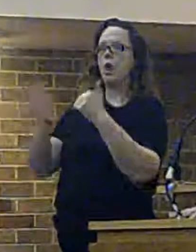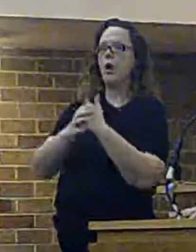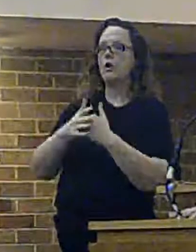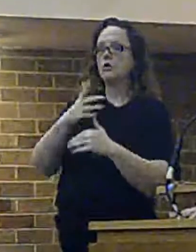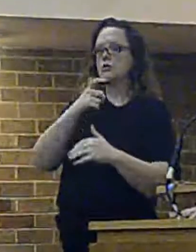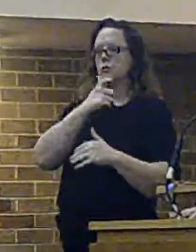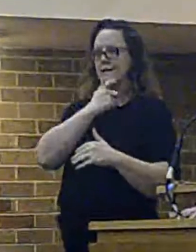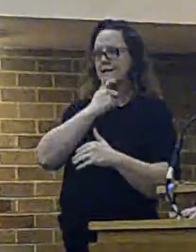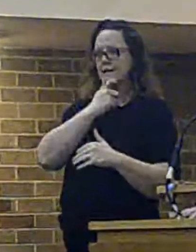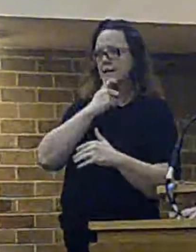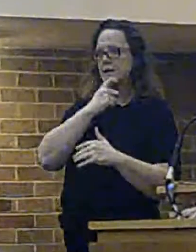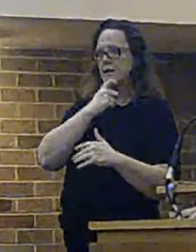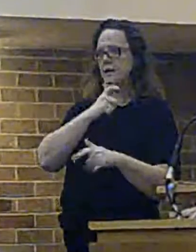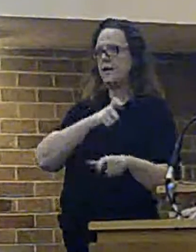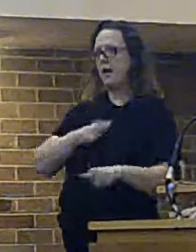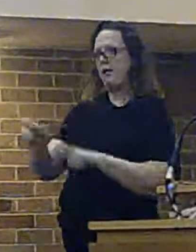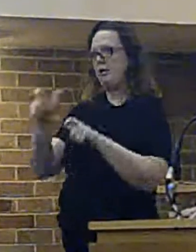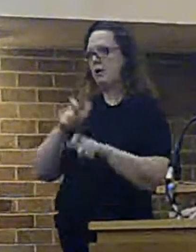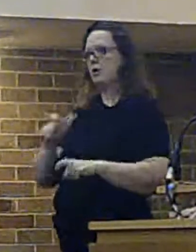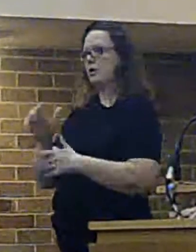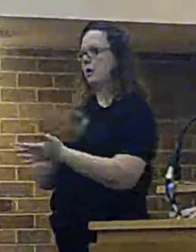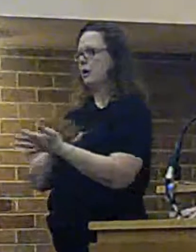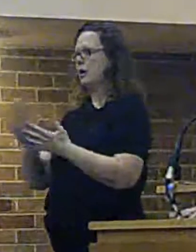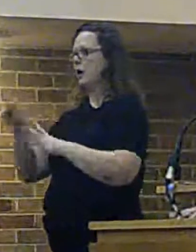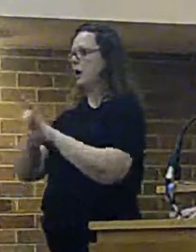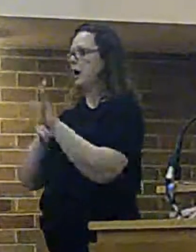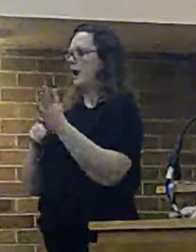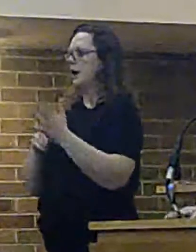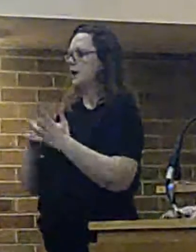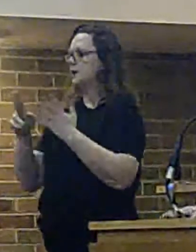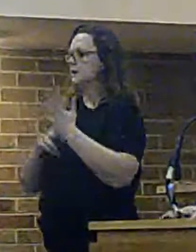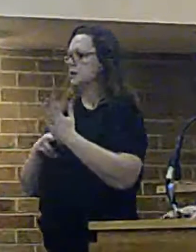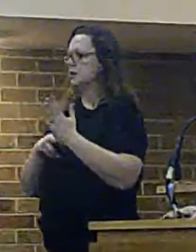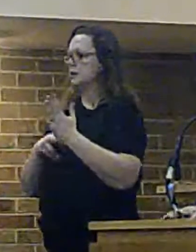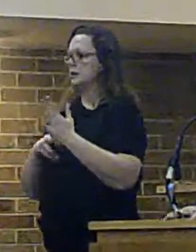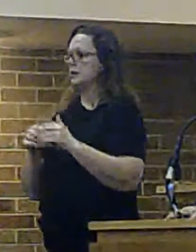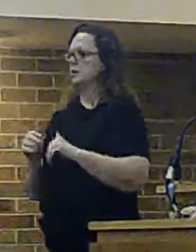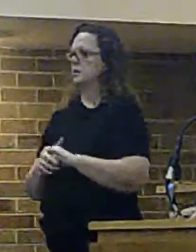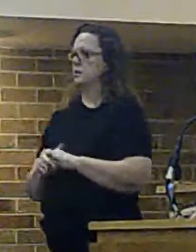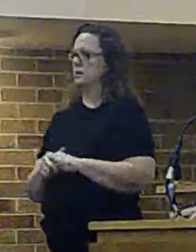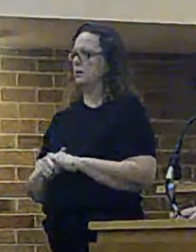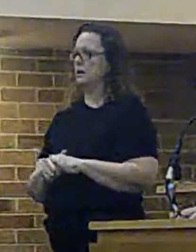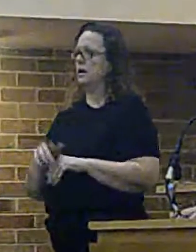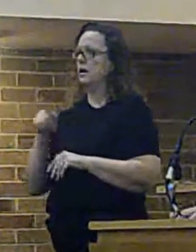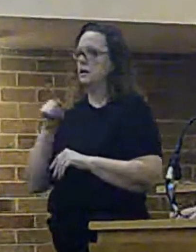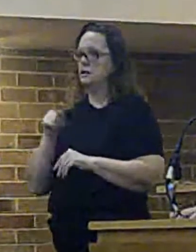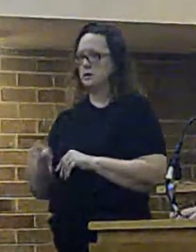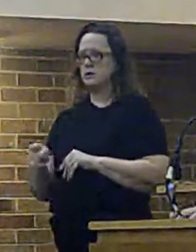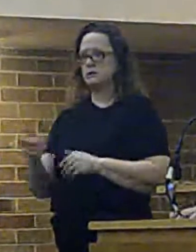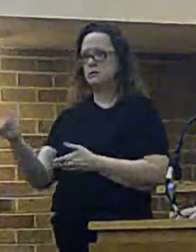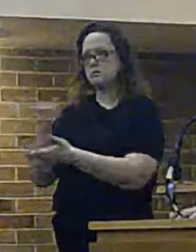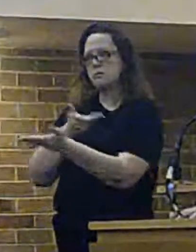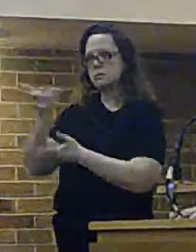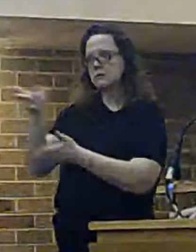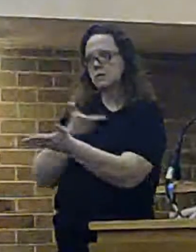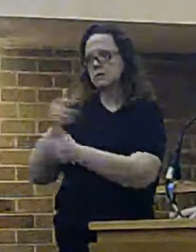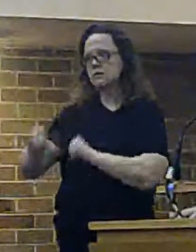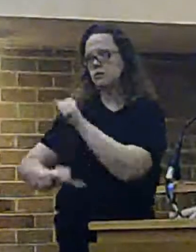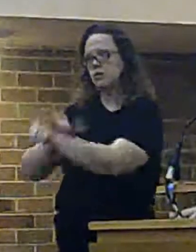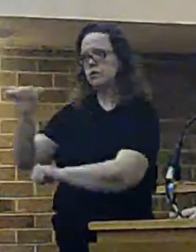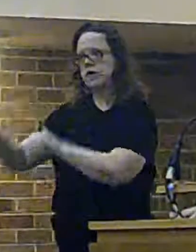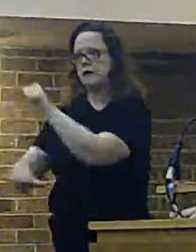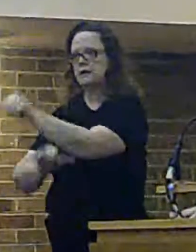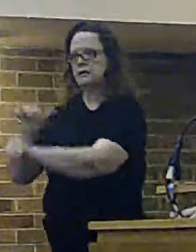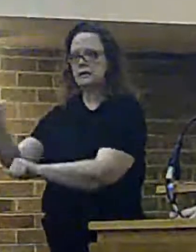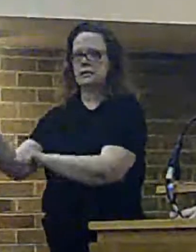maintain Hynton as the key station. That is the consultation process in the sense from the